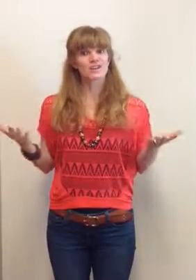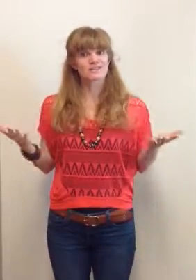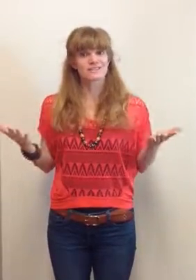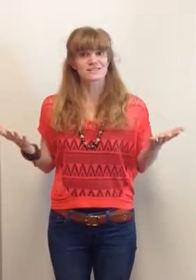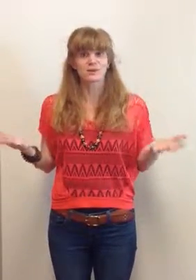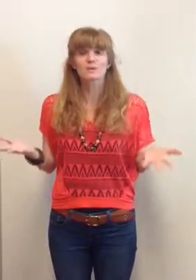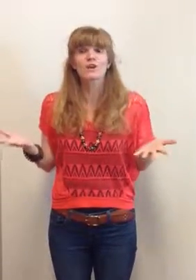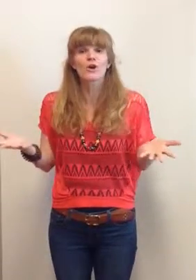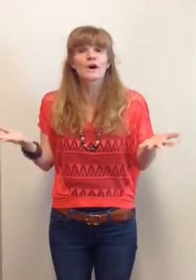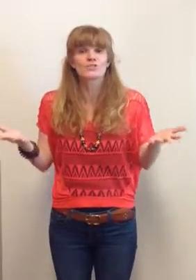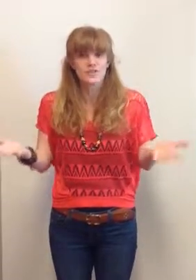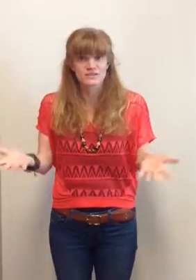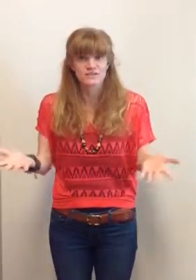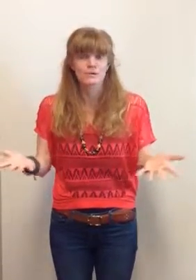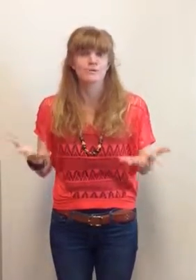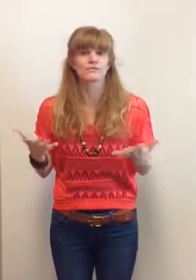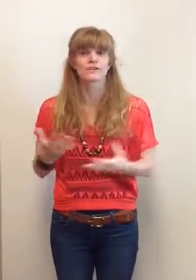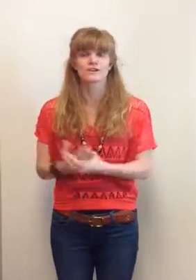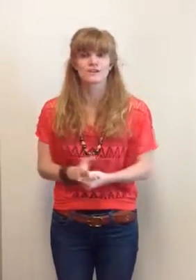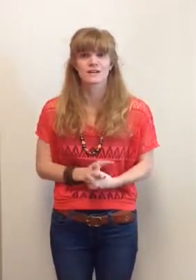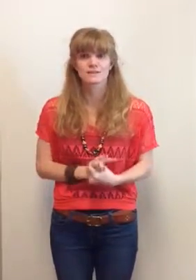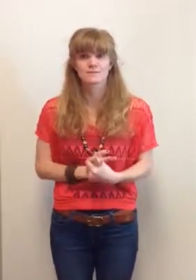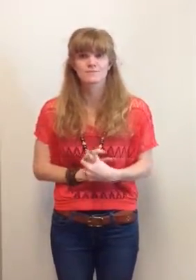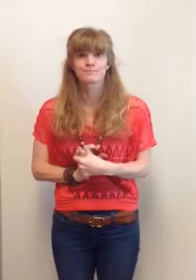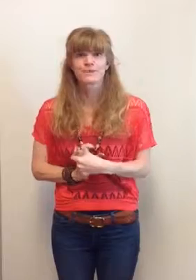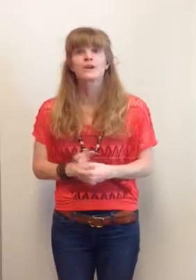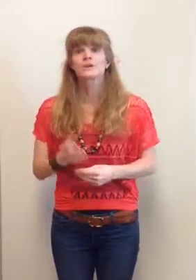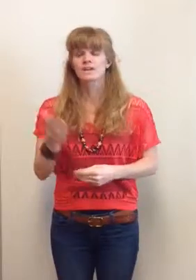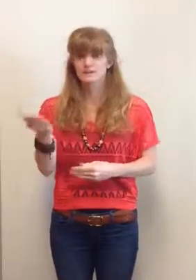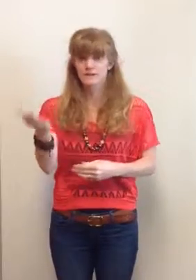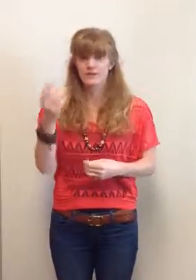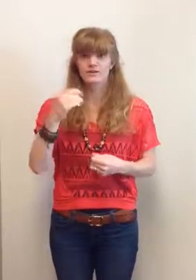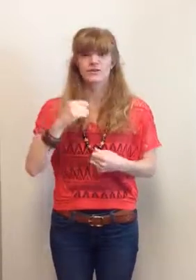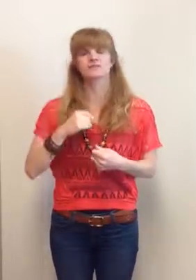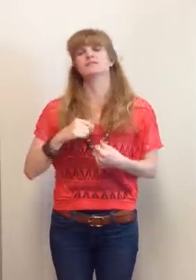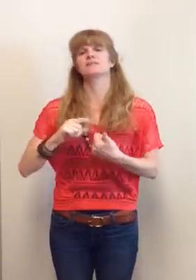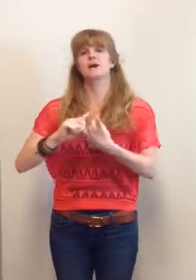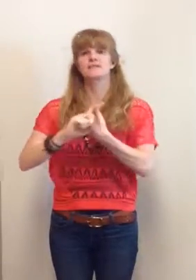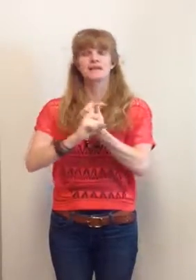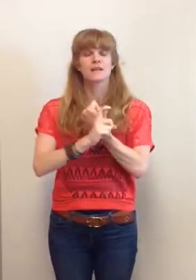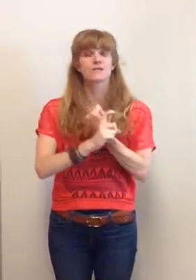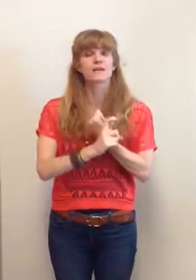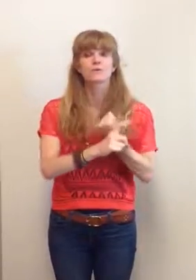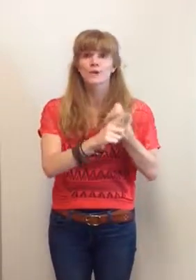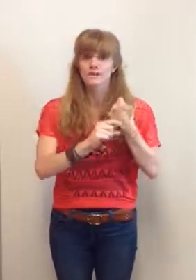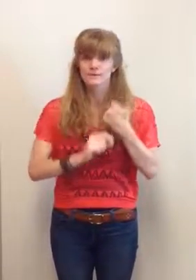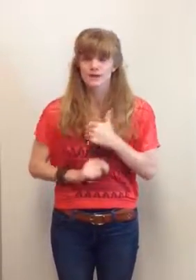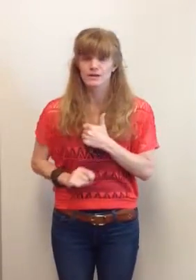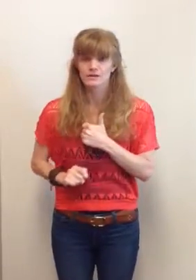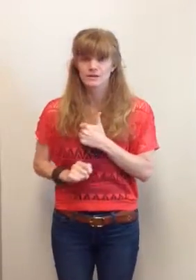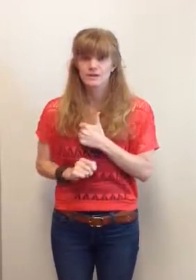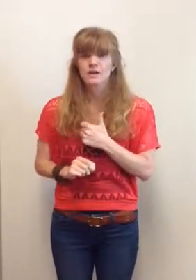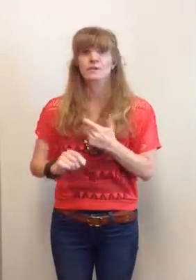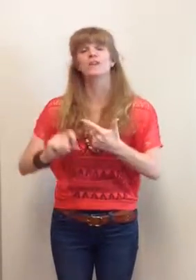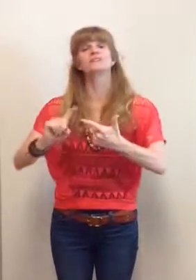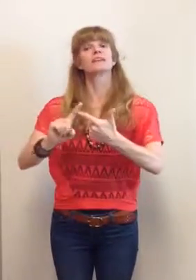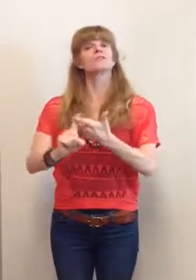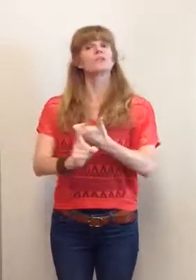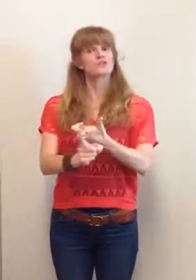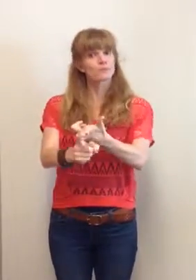justice. What do we know about justice from what we've learned in our studies? Great, so we know that justice is about standing up for equal rights. What else? We know that standing up for what you